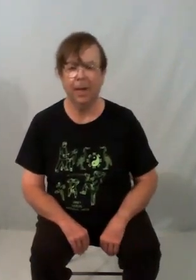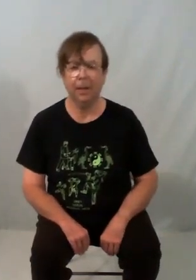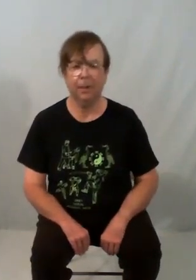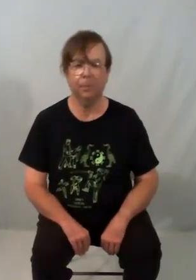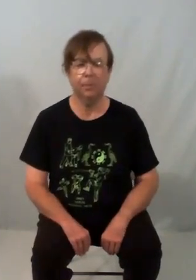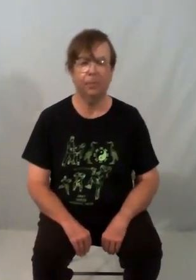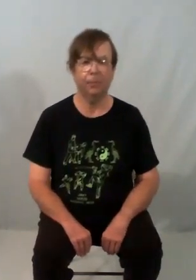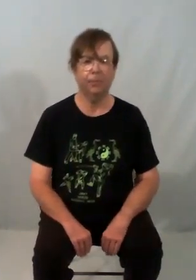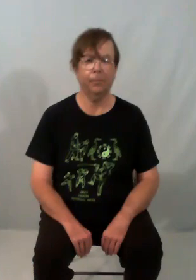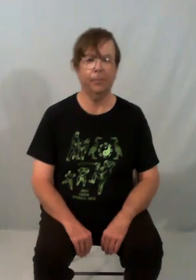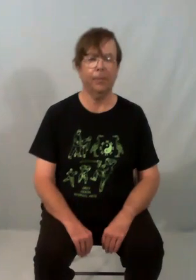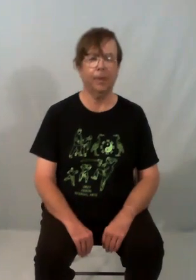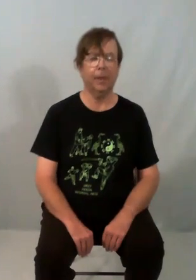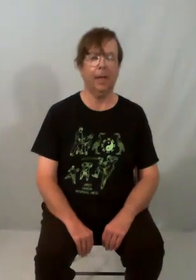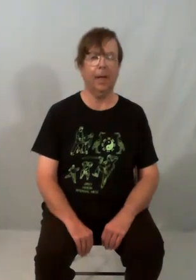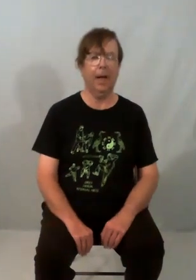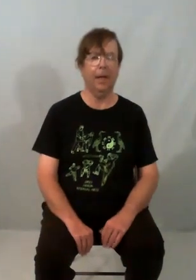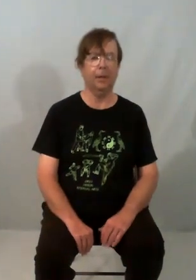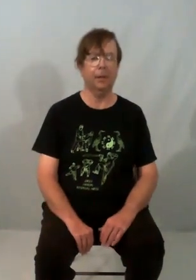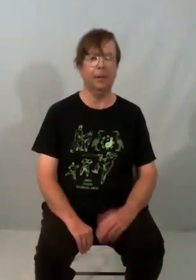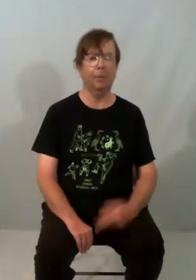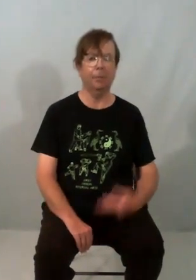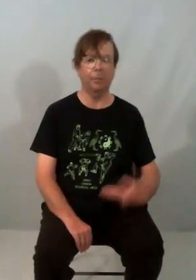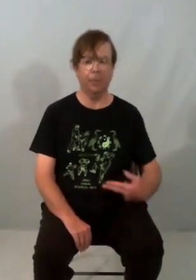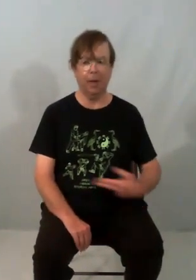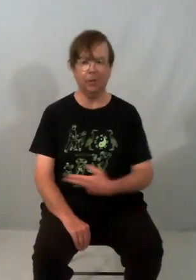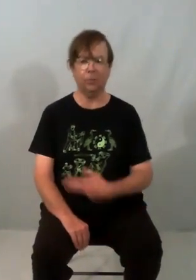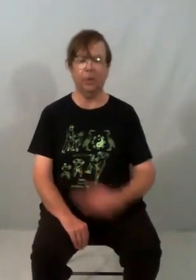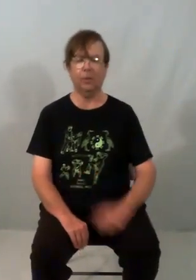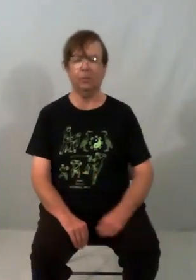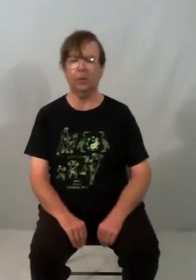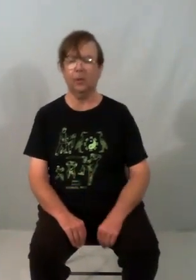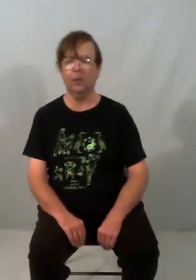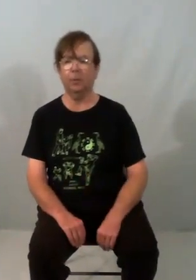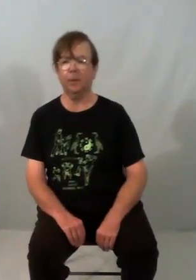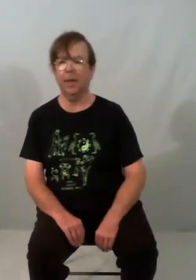and straight across to the opposite here.